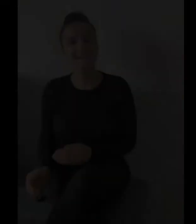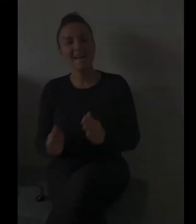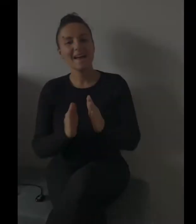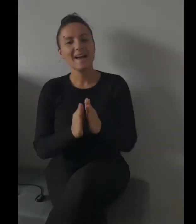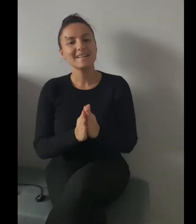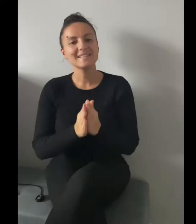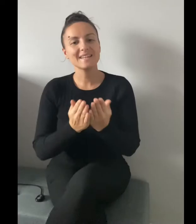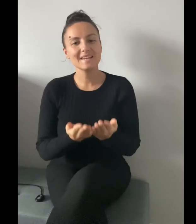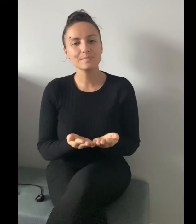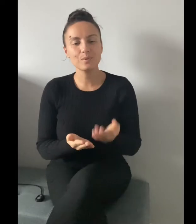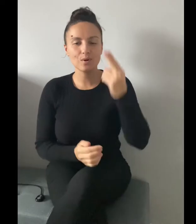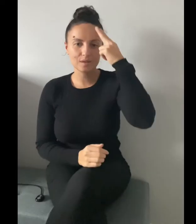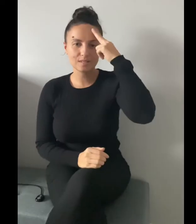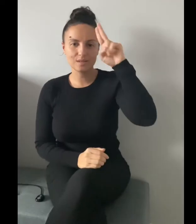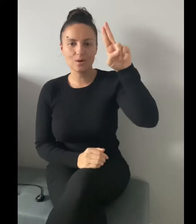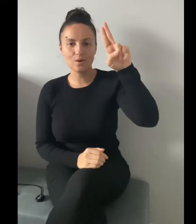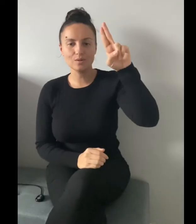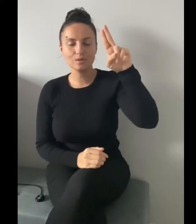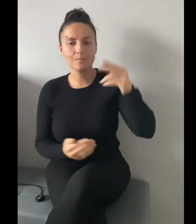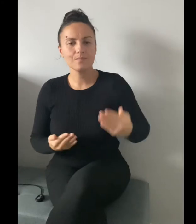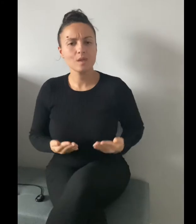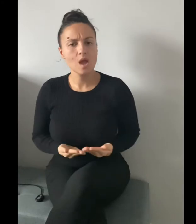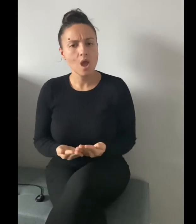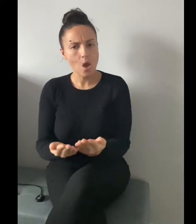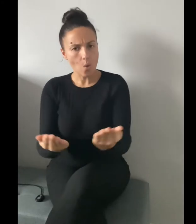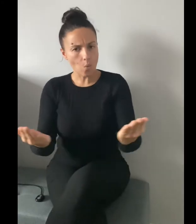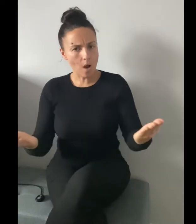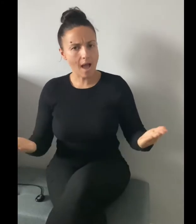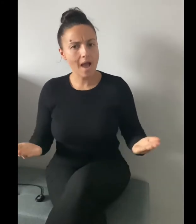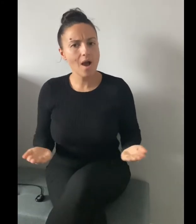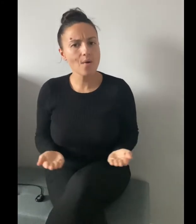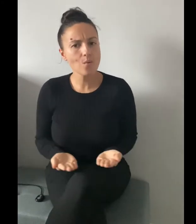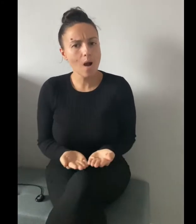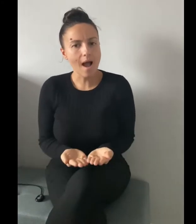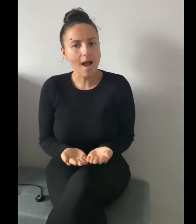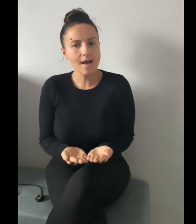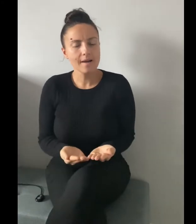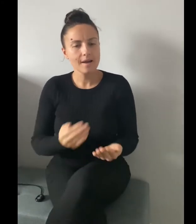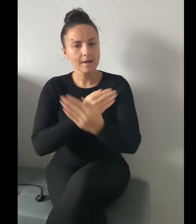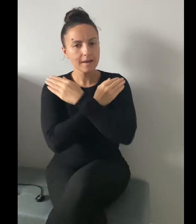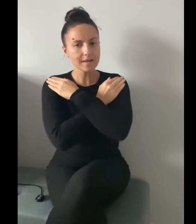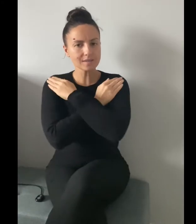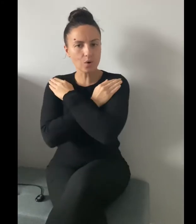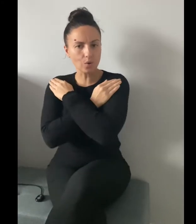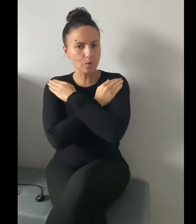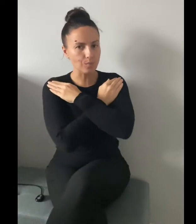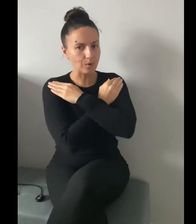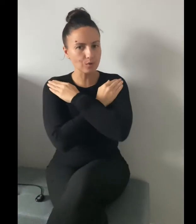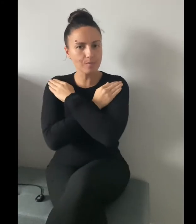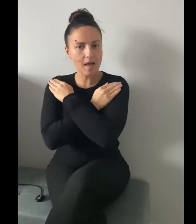Today's book is called Where oh where is Huggle-Buggle Bear?